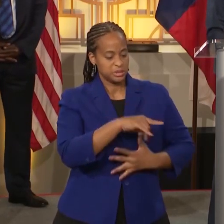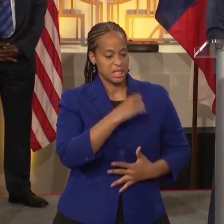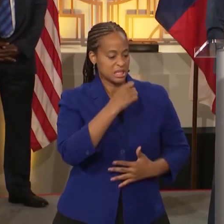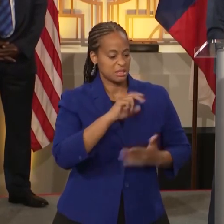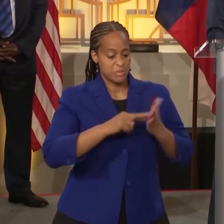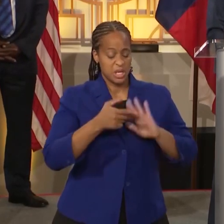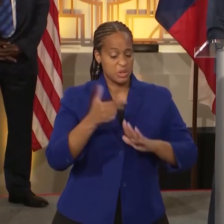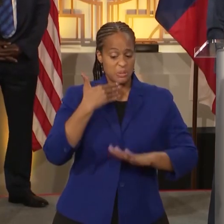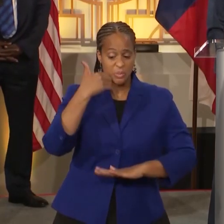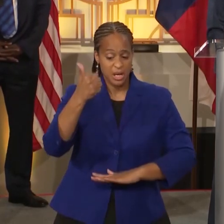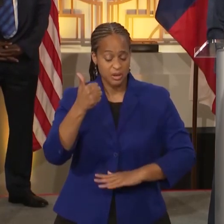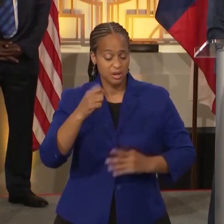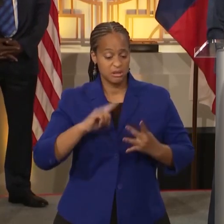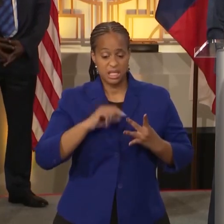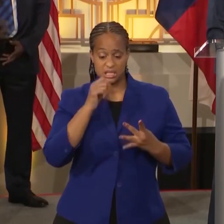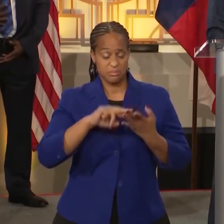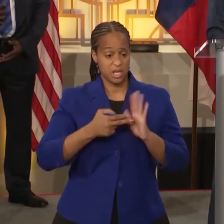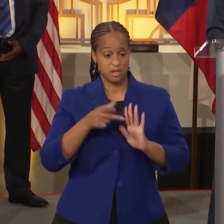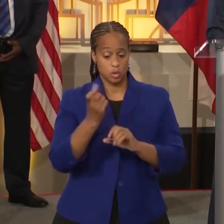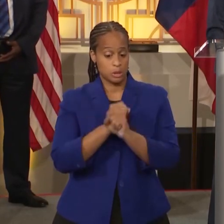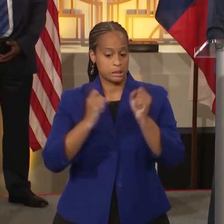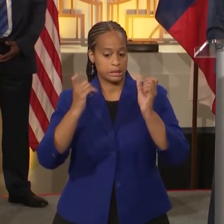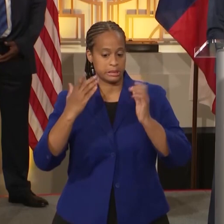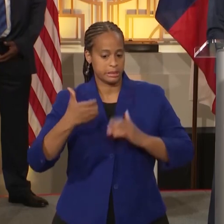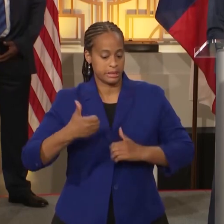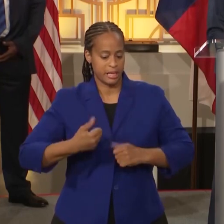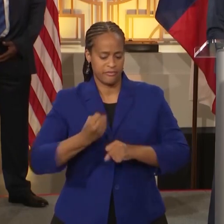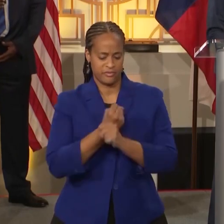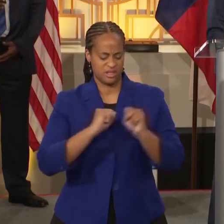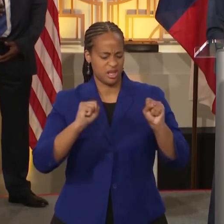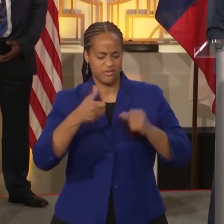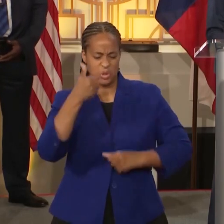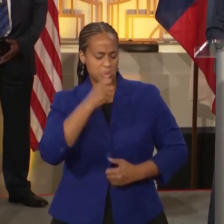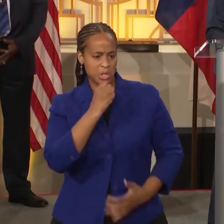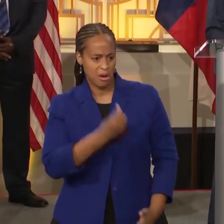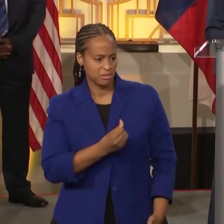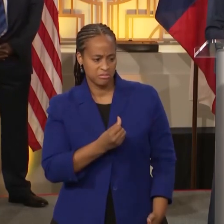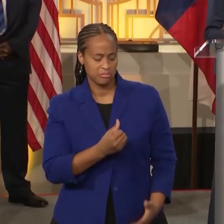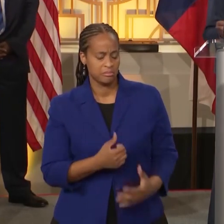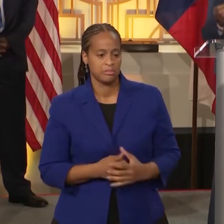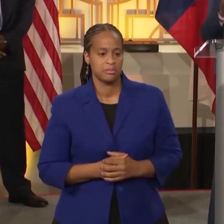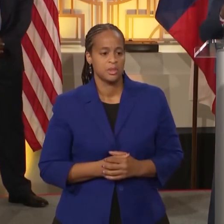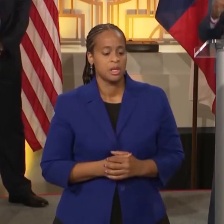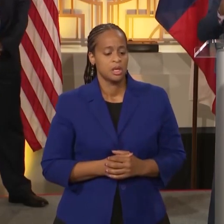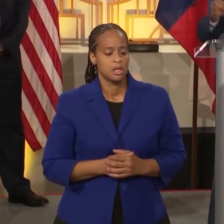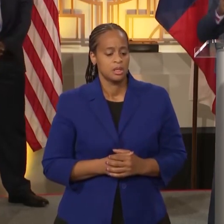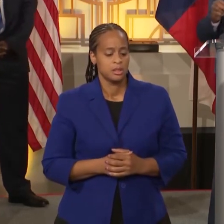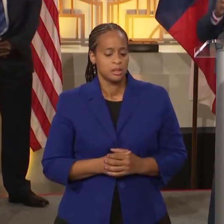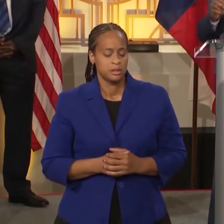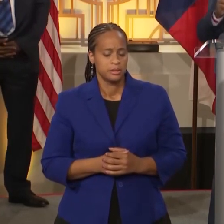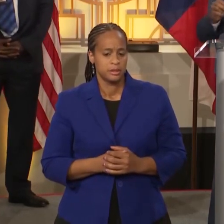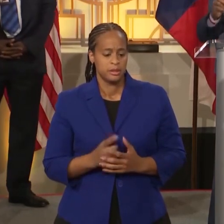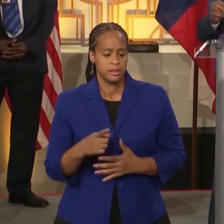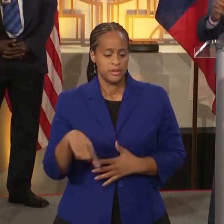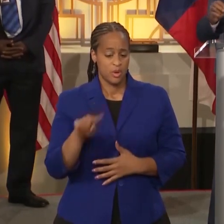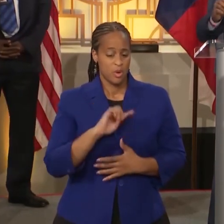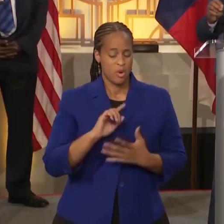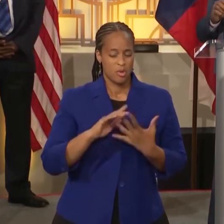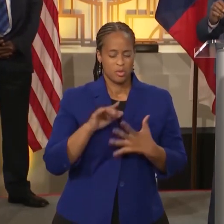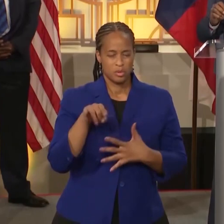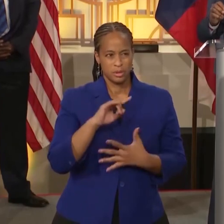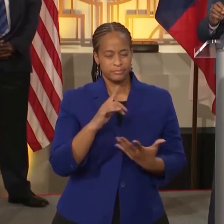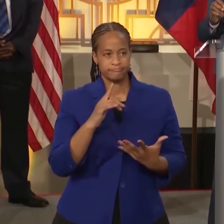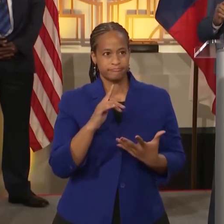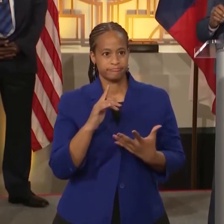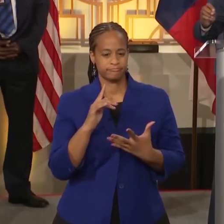or any safer. So the whole premise behind the statement